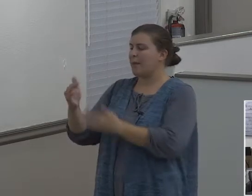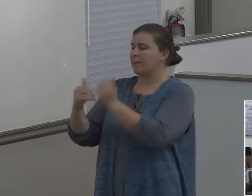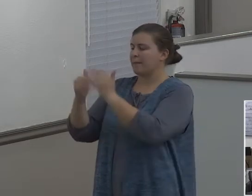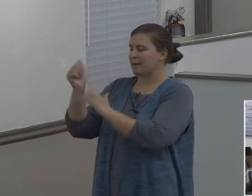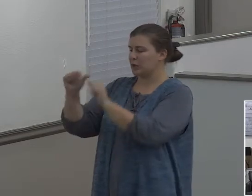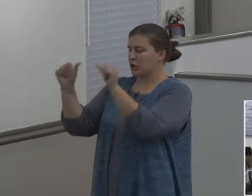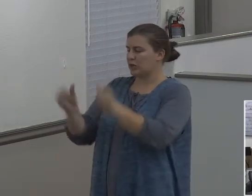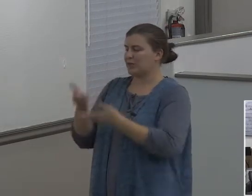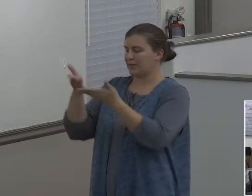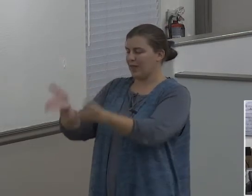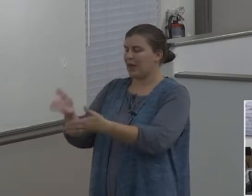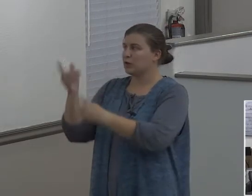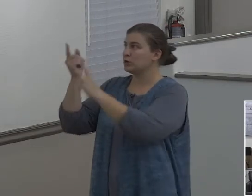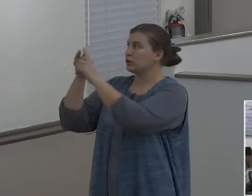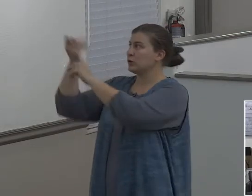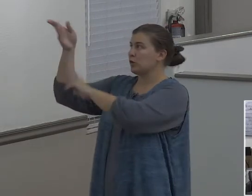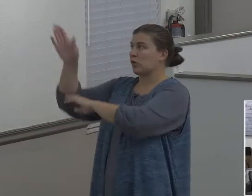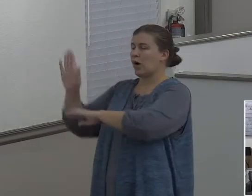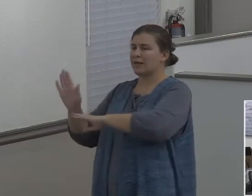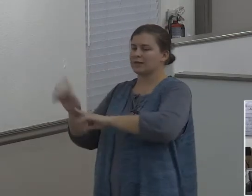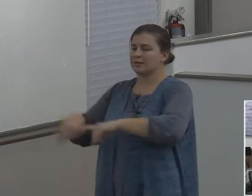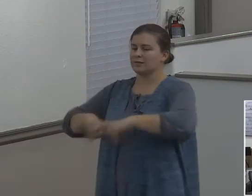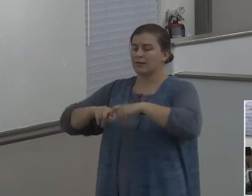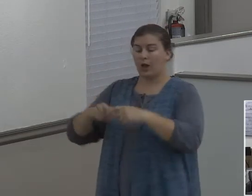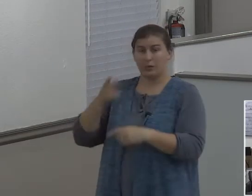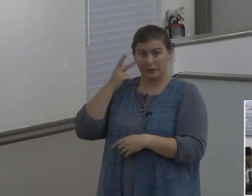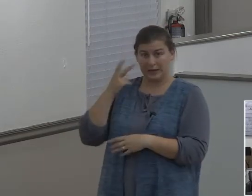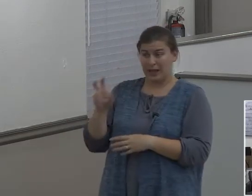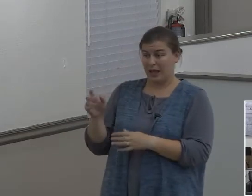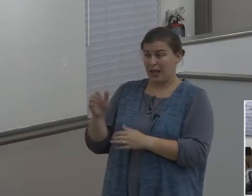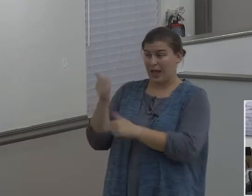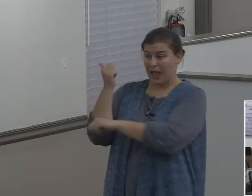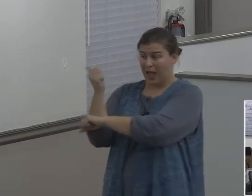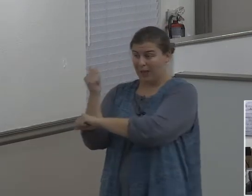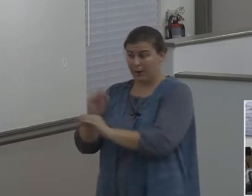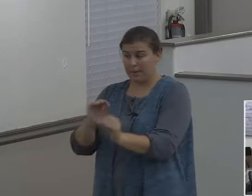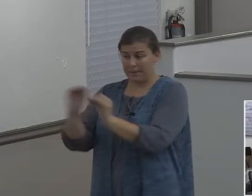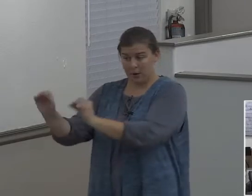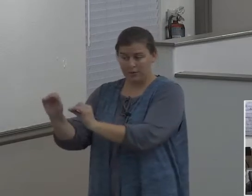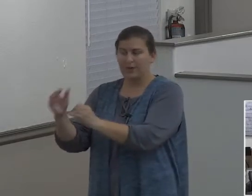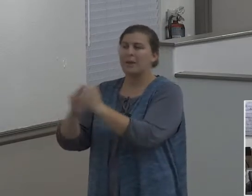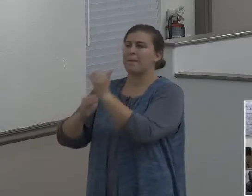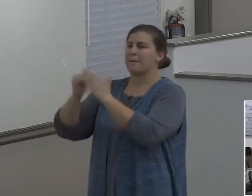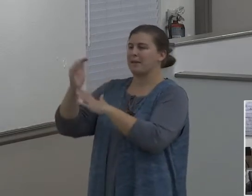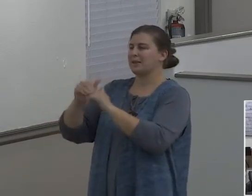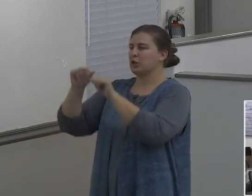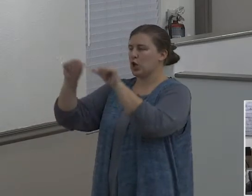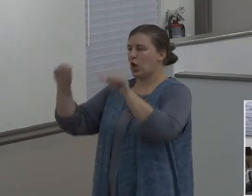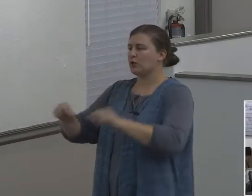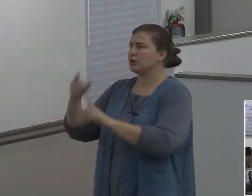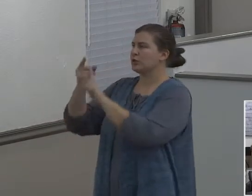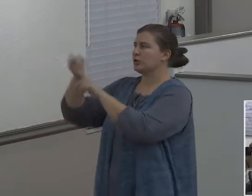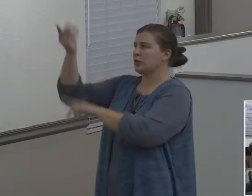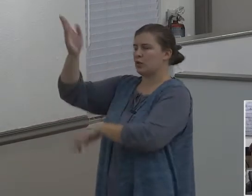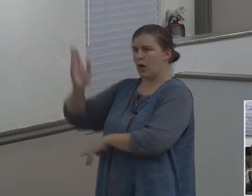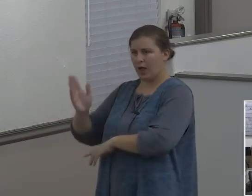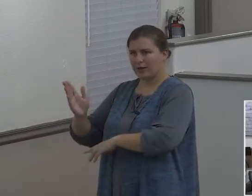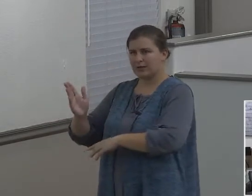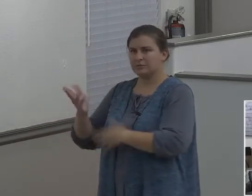Abram doing when he's relocating? He builds an altar to the Lord. He's focused on